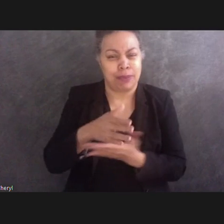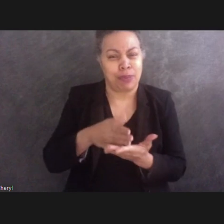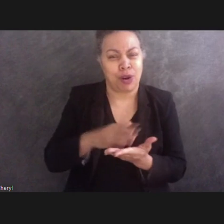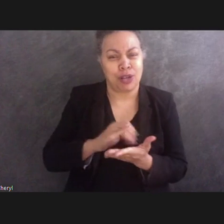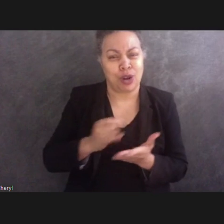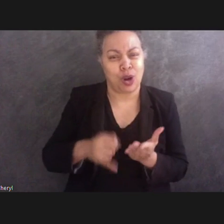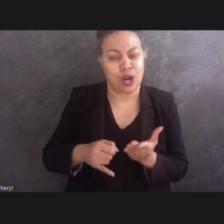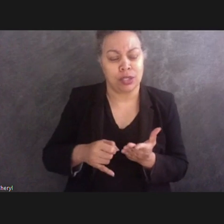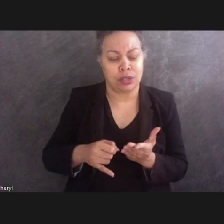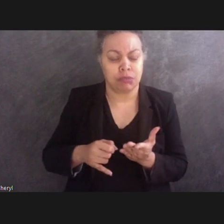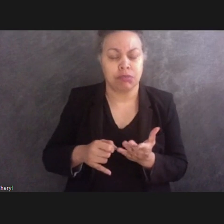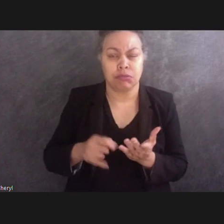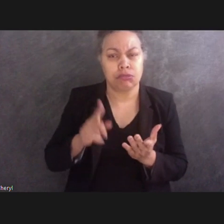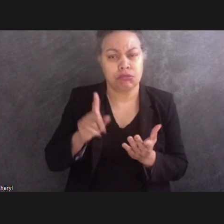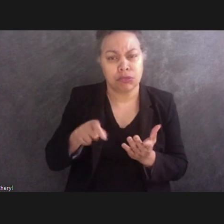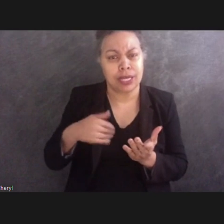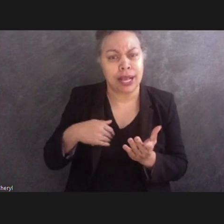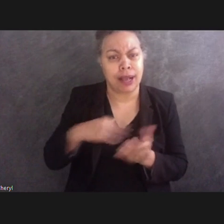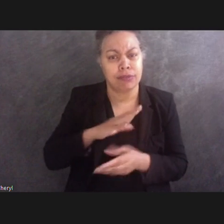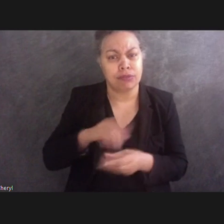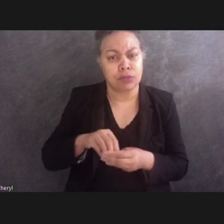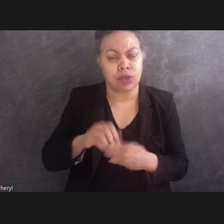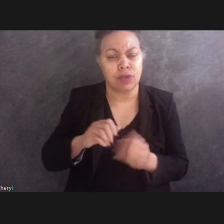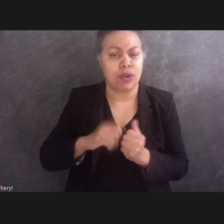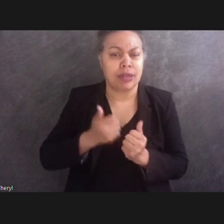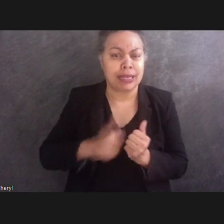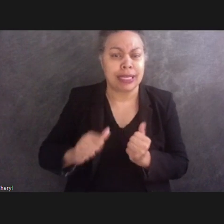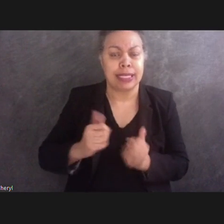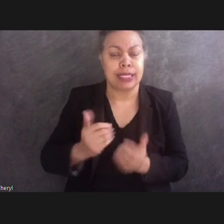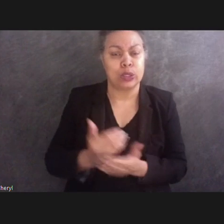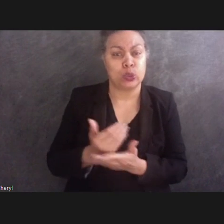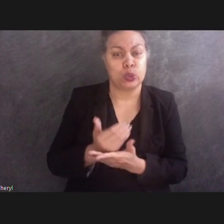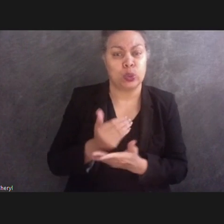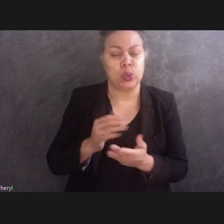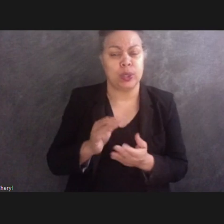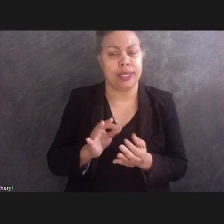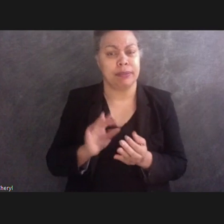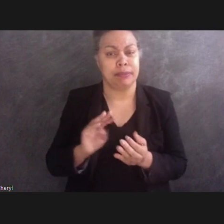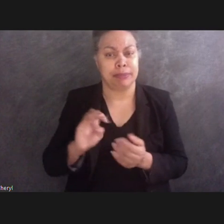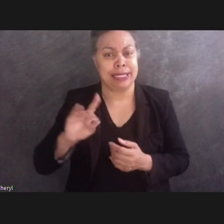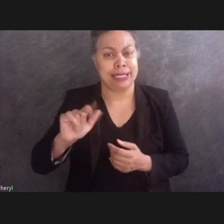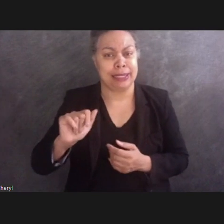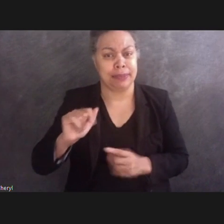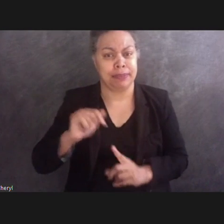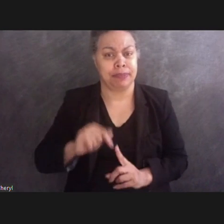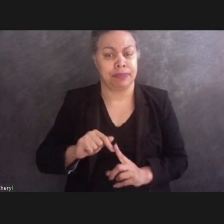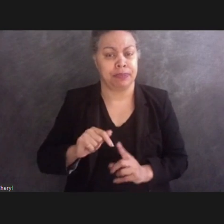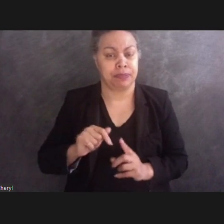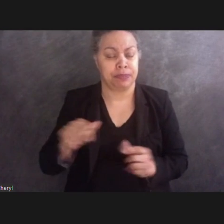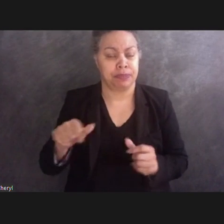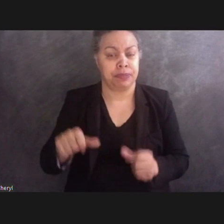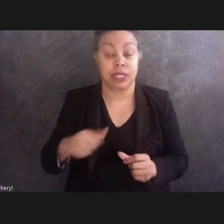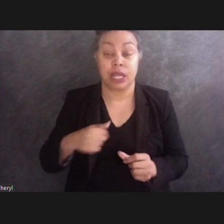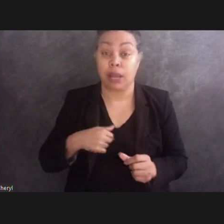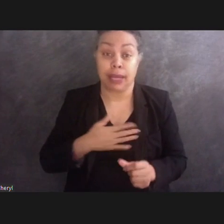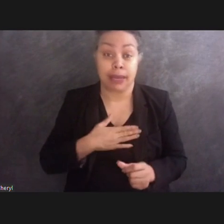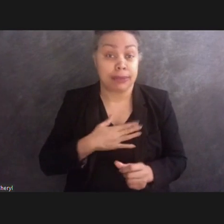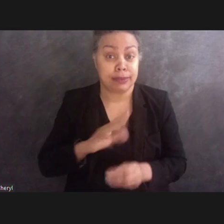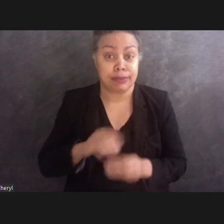a place in any newly created interpretive media. I would welcome the chance to discuss such issues with park staff and